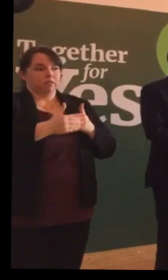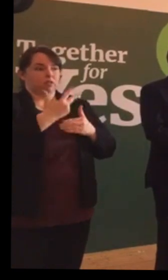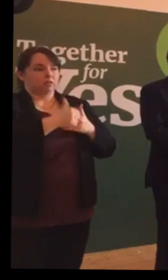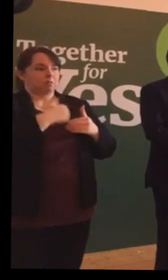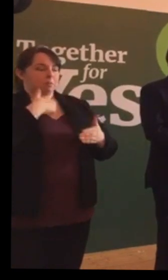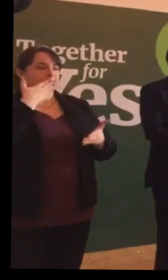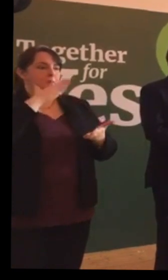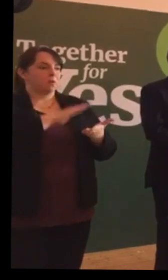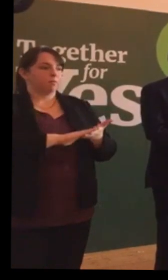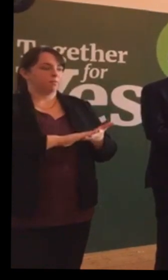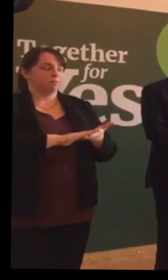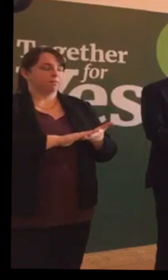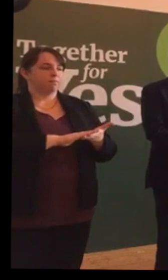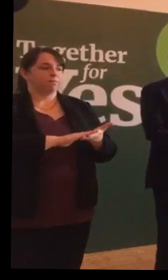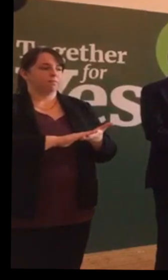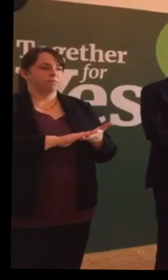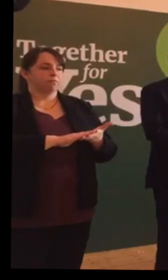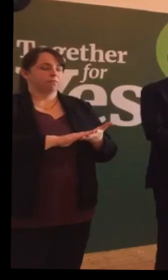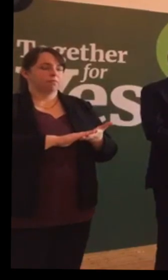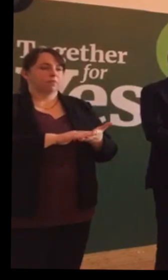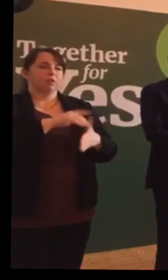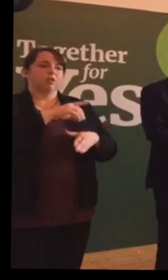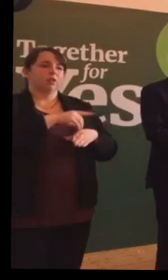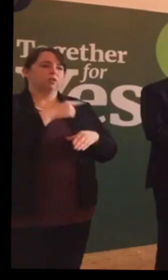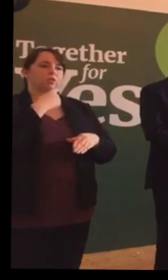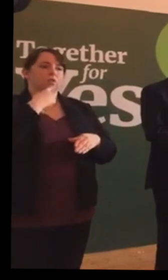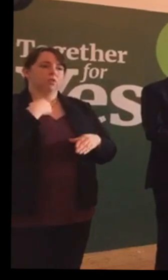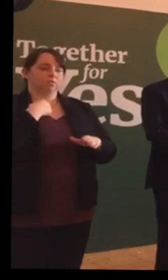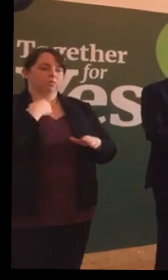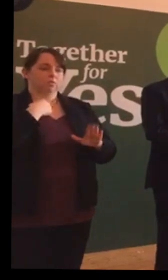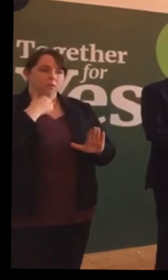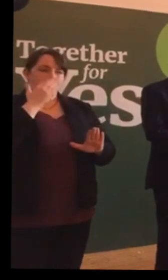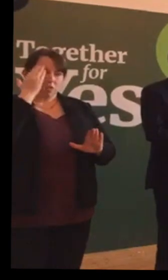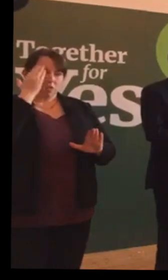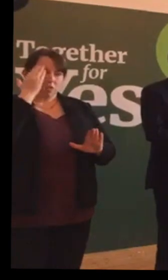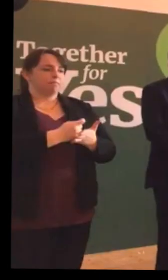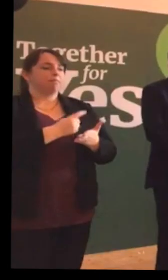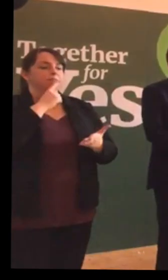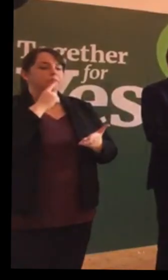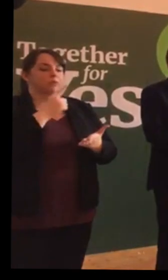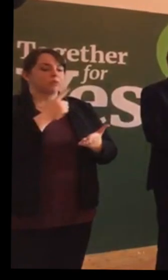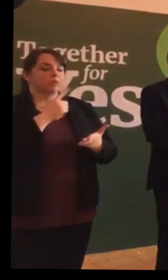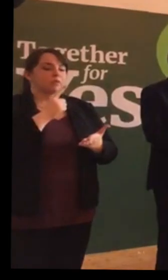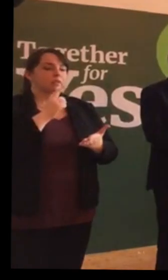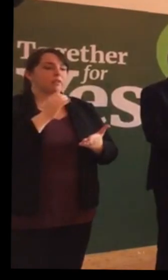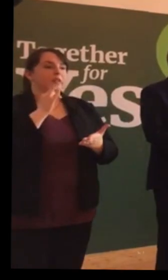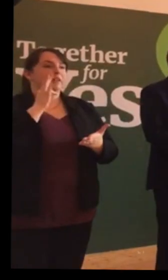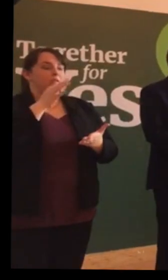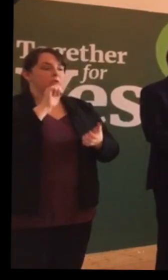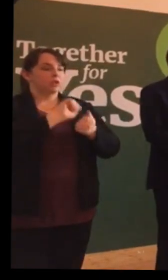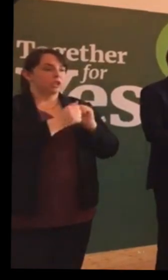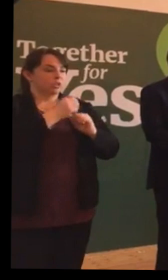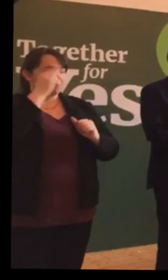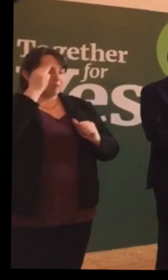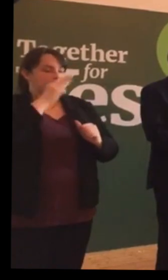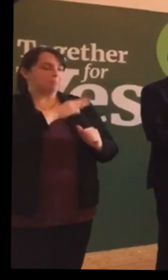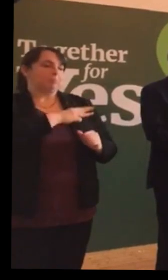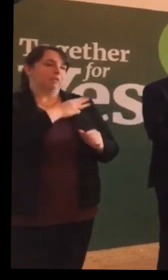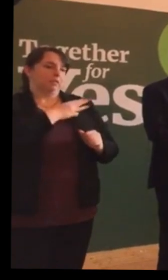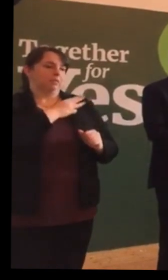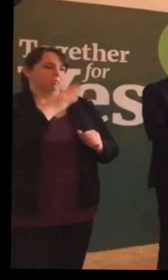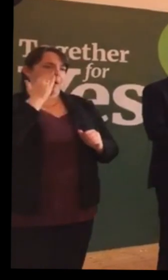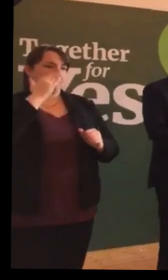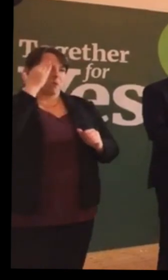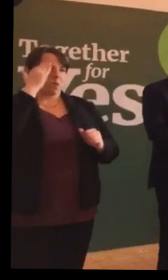We were told that we were under absolutely no obligation to proceed and that we were free to check, that we would contact them to free up the delivery suite for